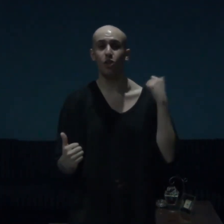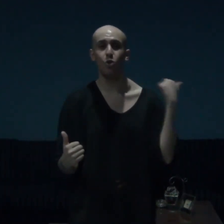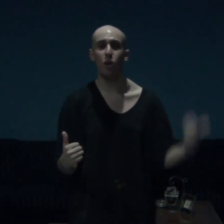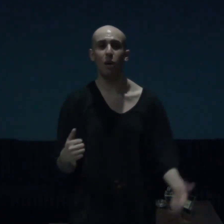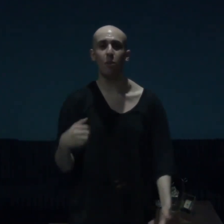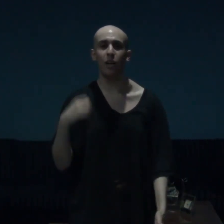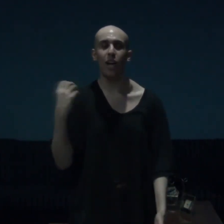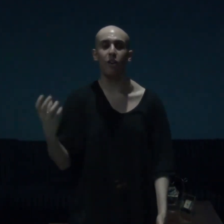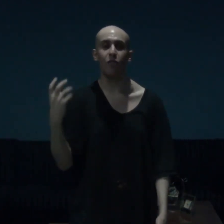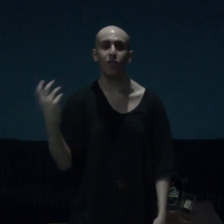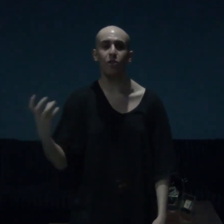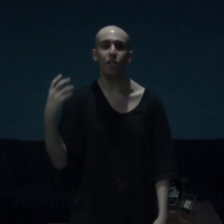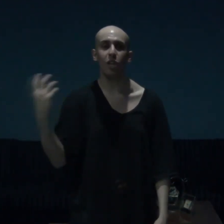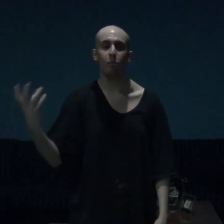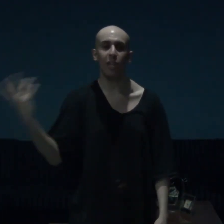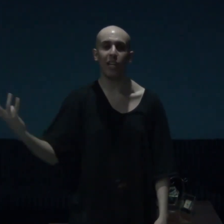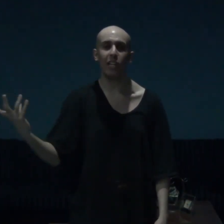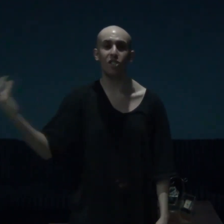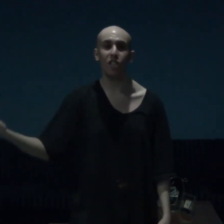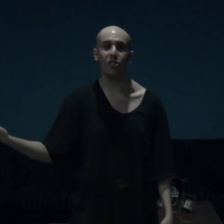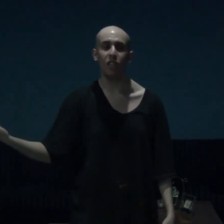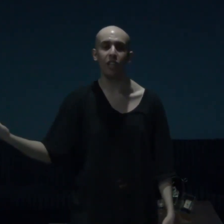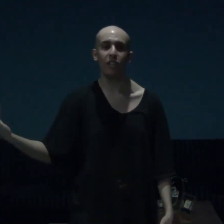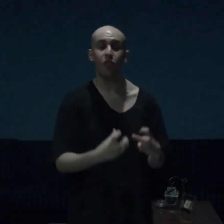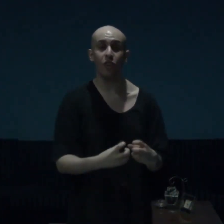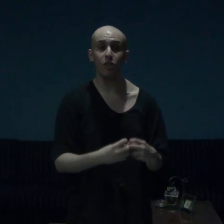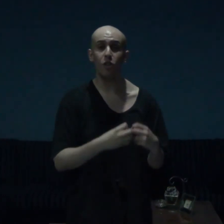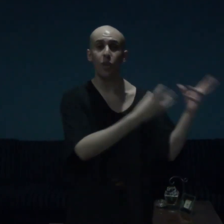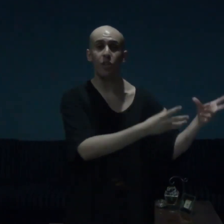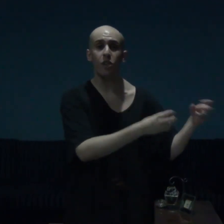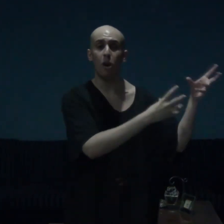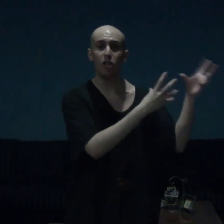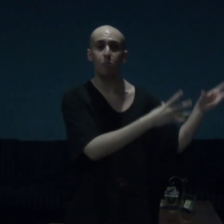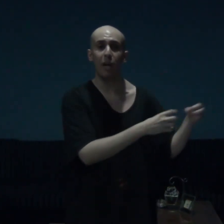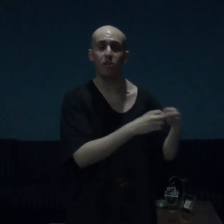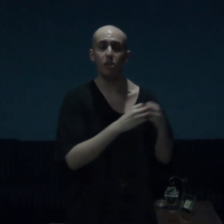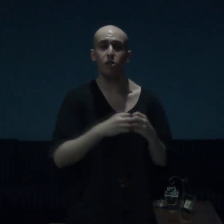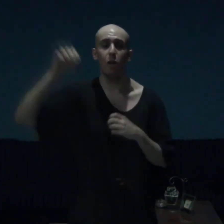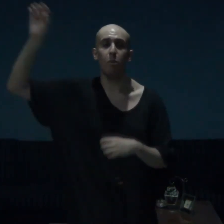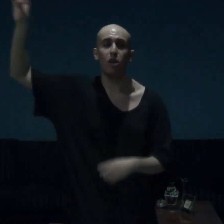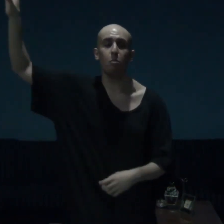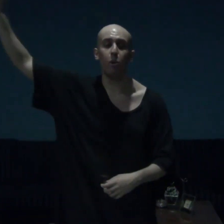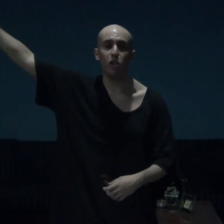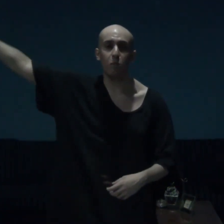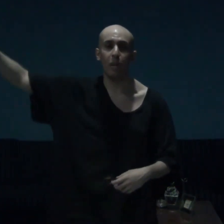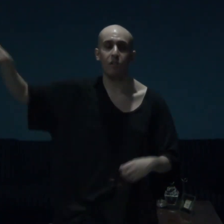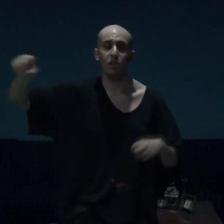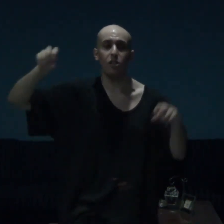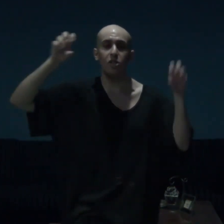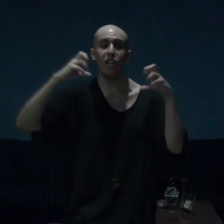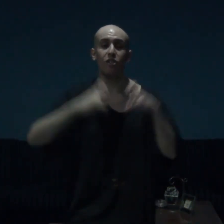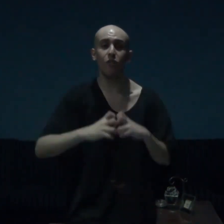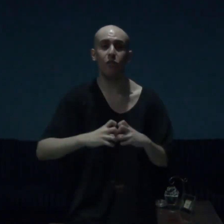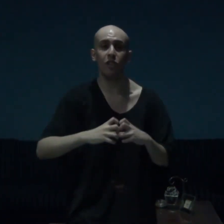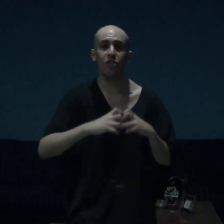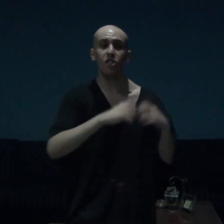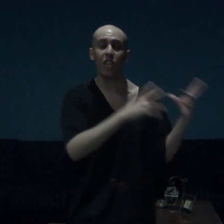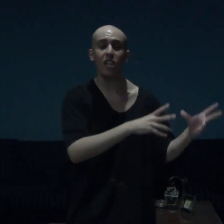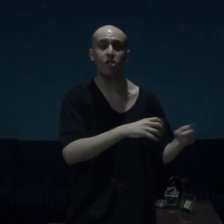drama, a video game like, setting, filled with, boss battles, upon boss battles, and different, stages